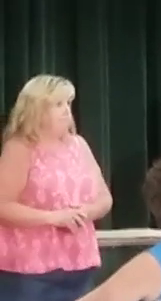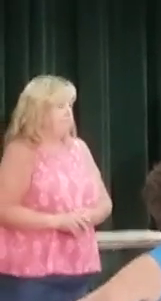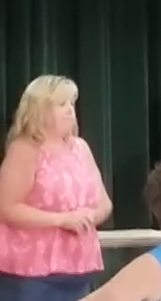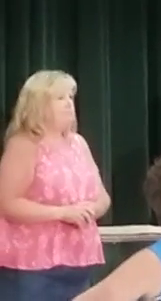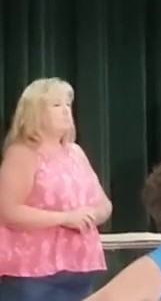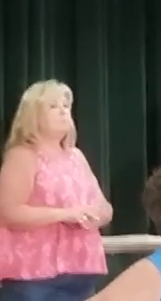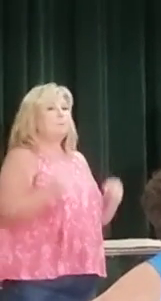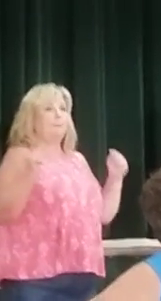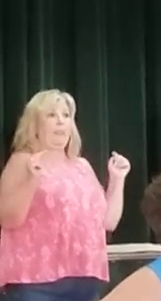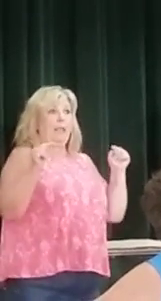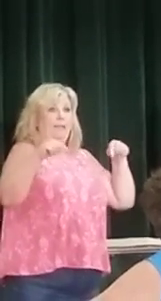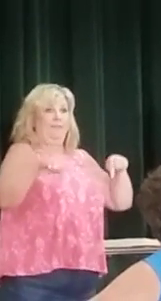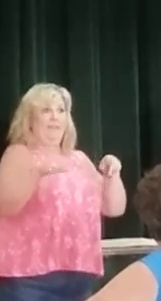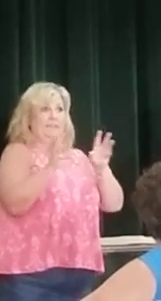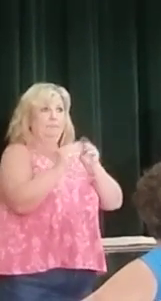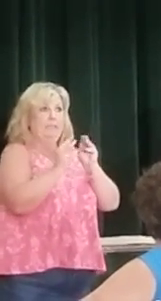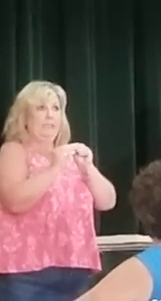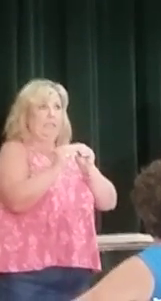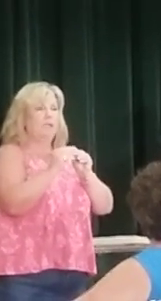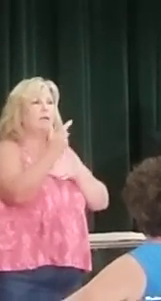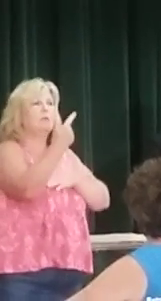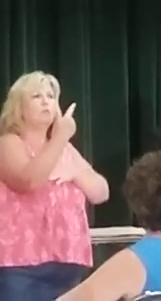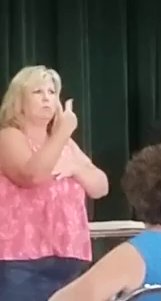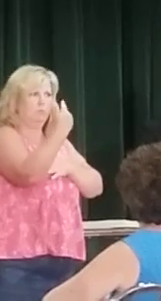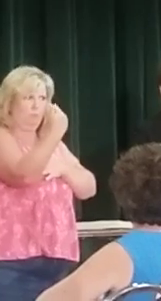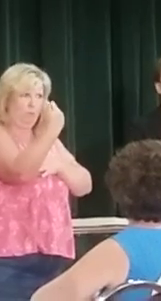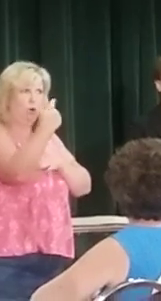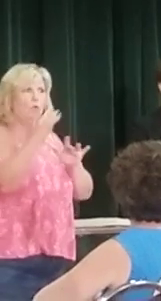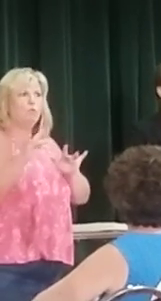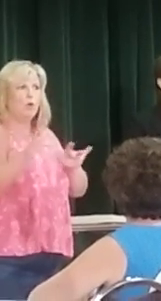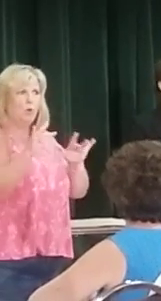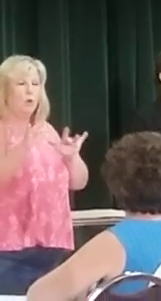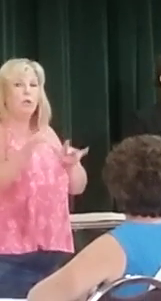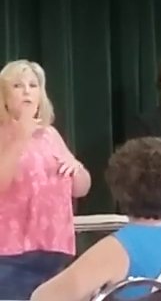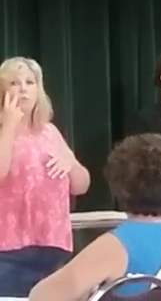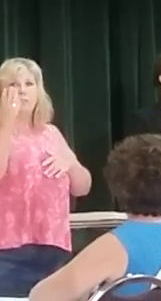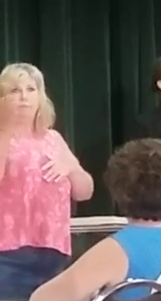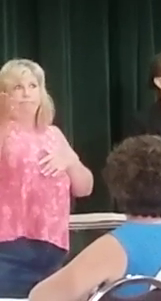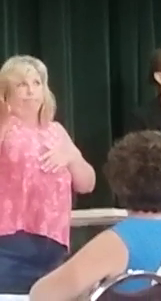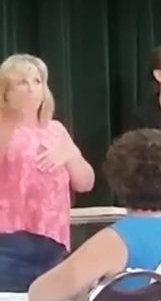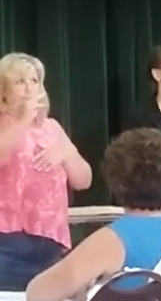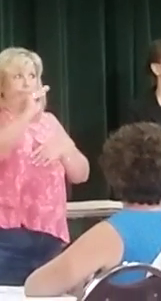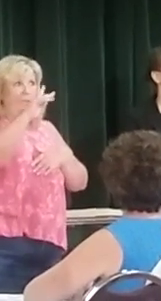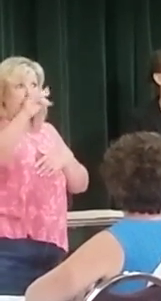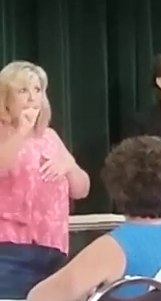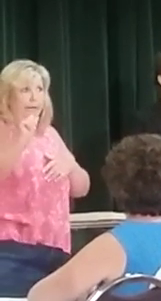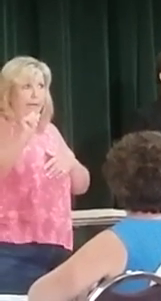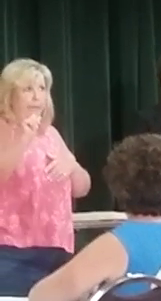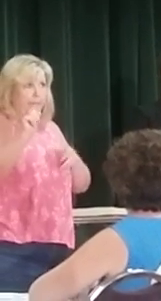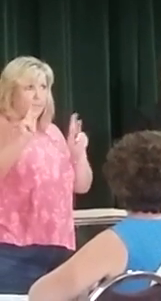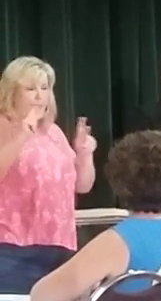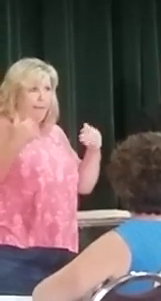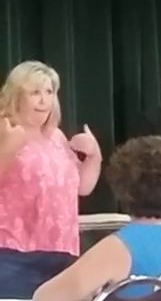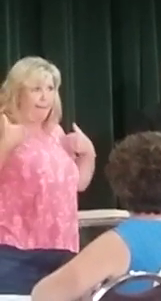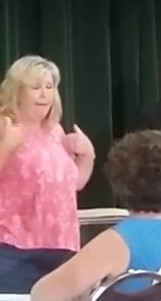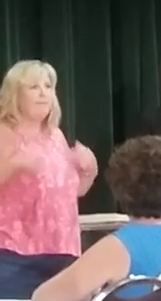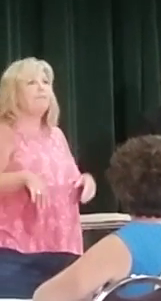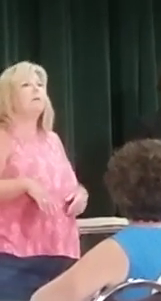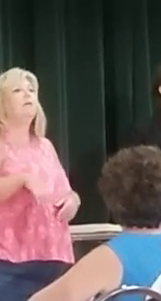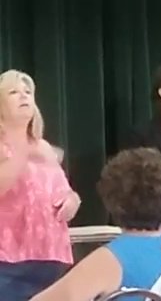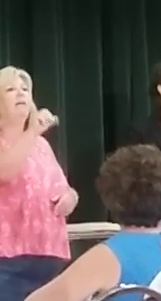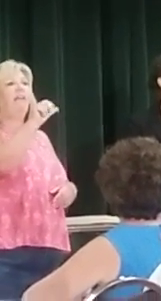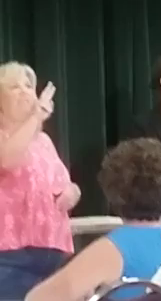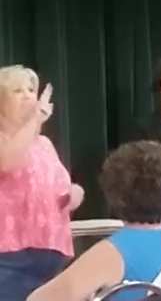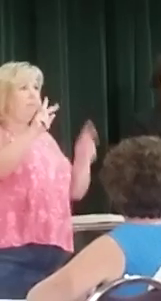This meeting is also being recorded. You'll see the media is here, and also the audio-visual